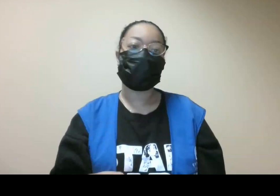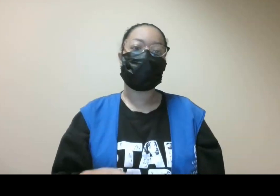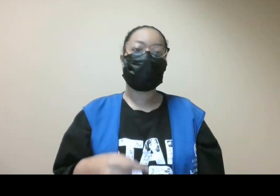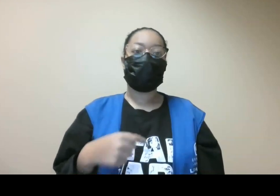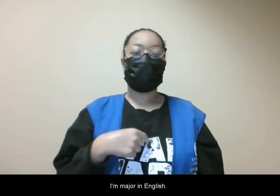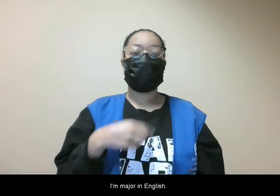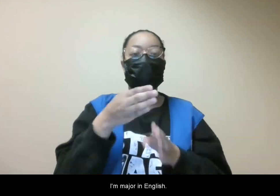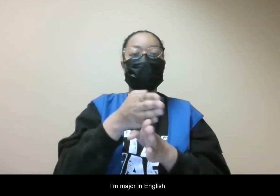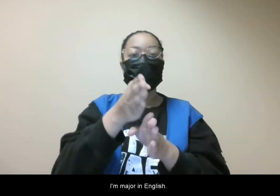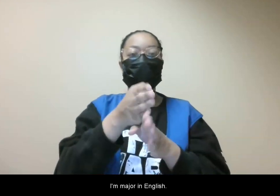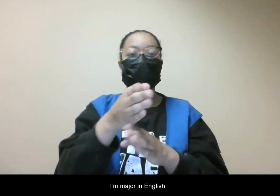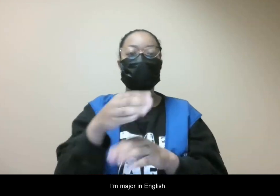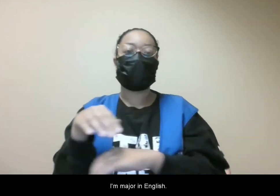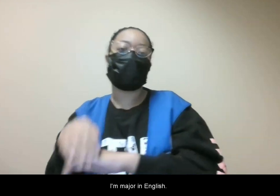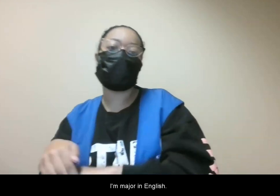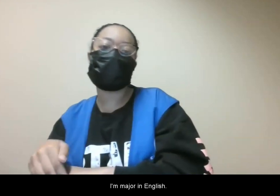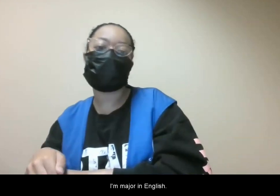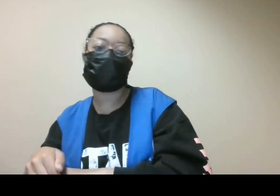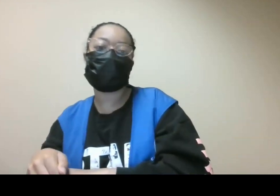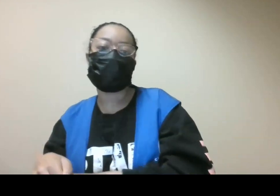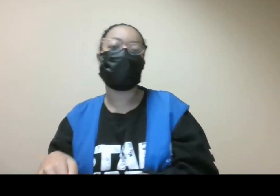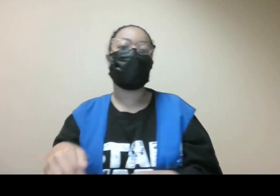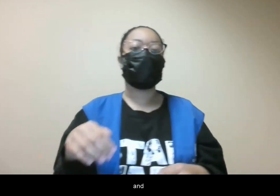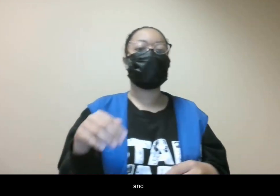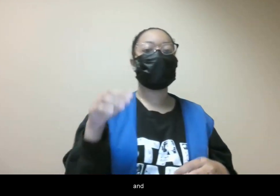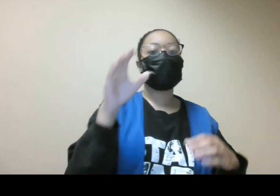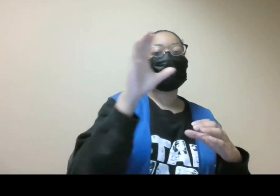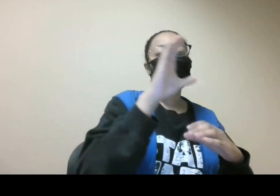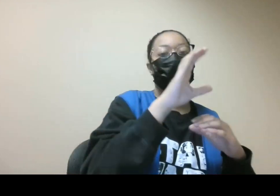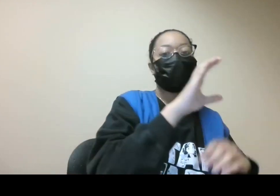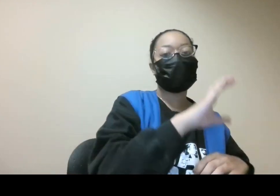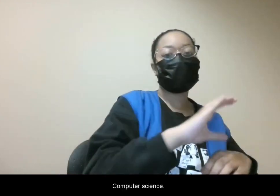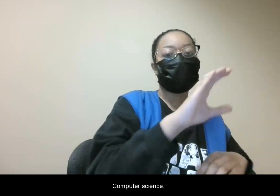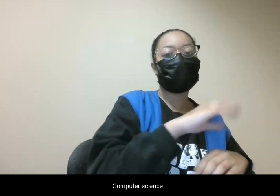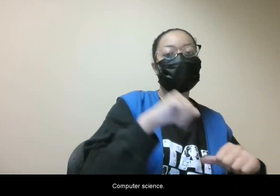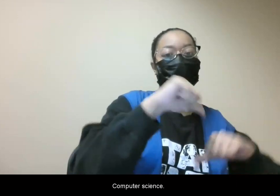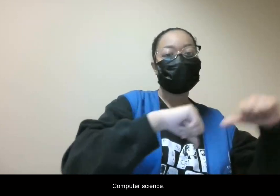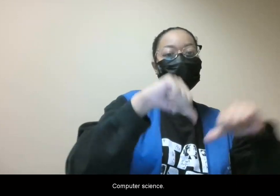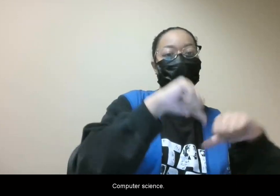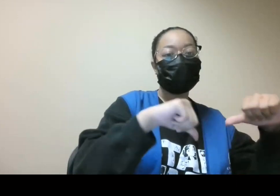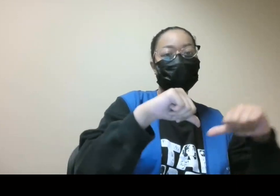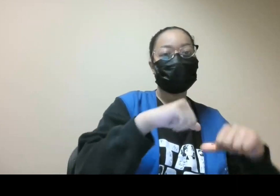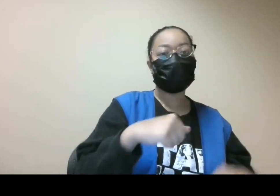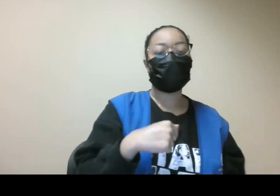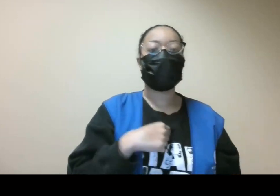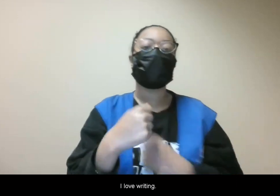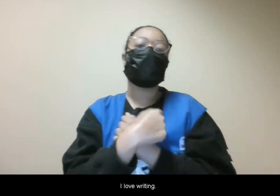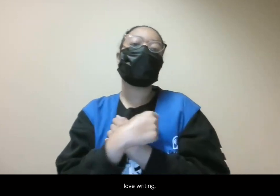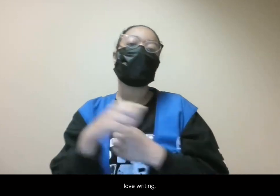I major in English and computer science. I love